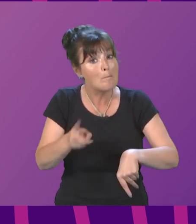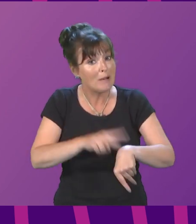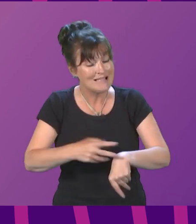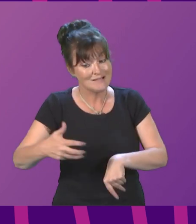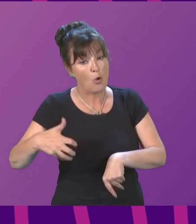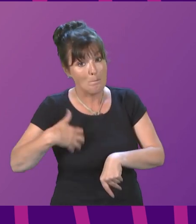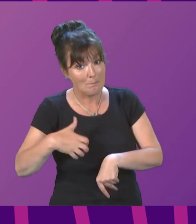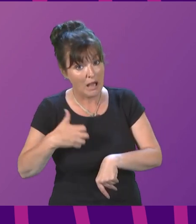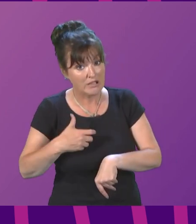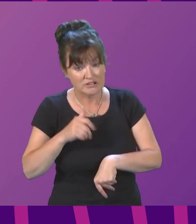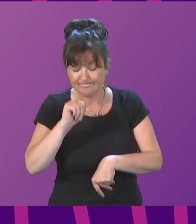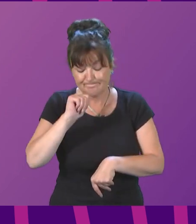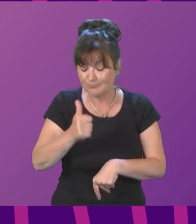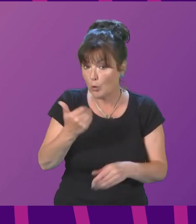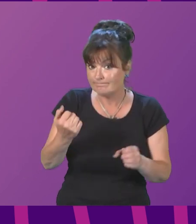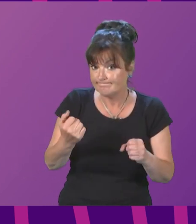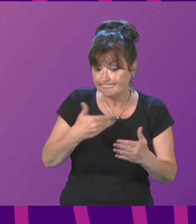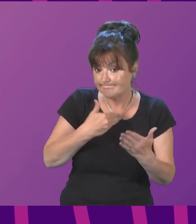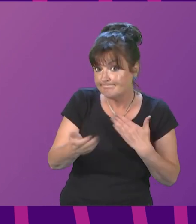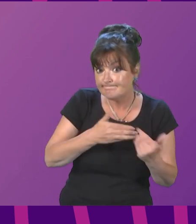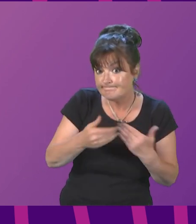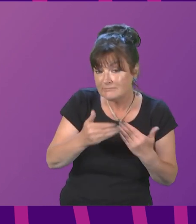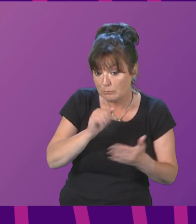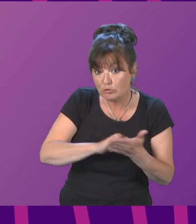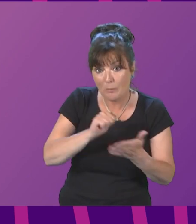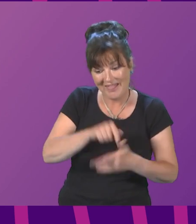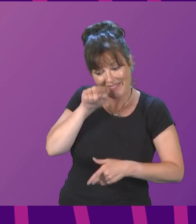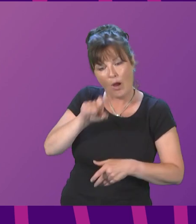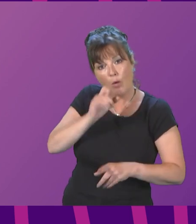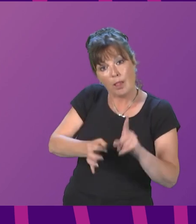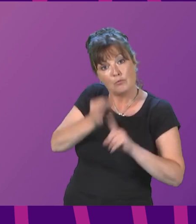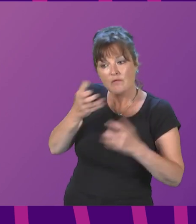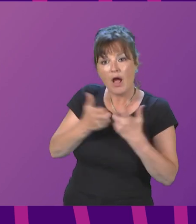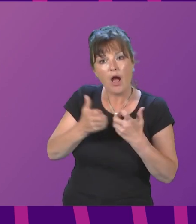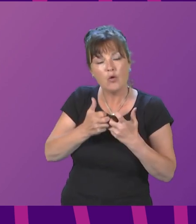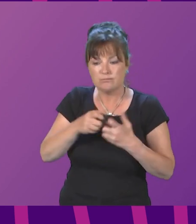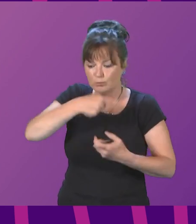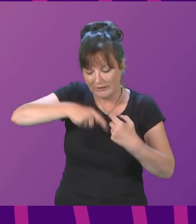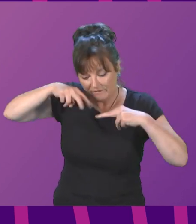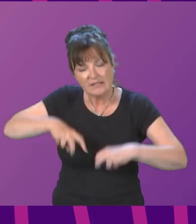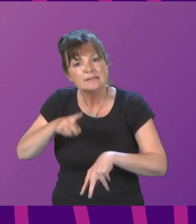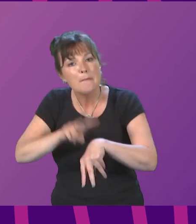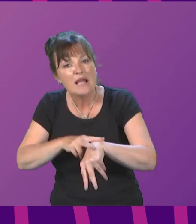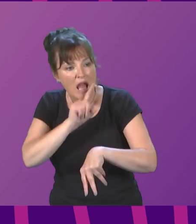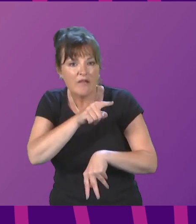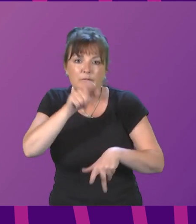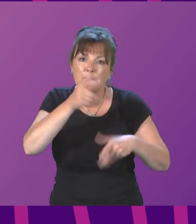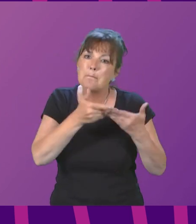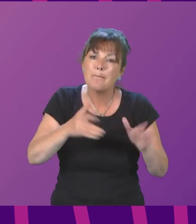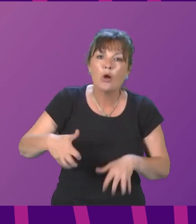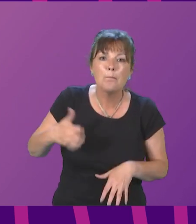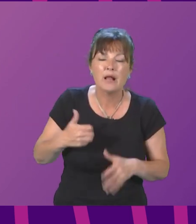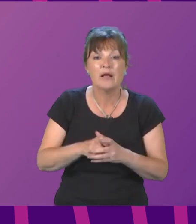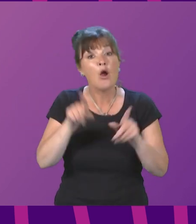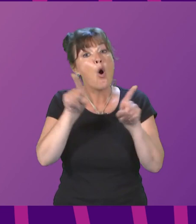handling bill to improve the way in which complaints about the police are managed and investigated and a legal services regulation reform bill